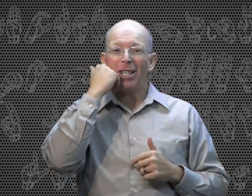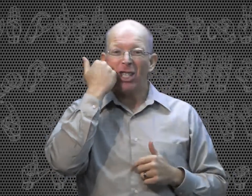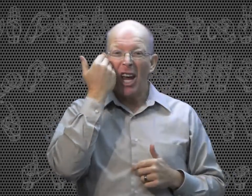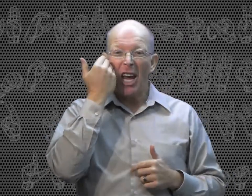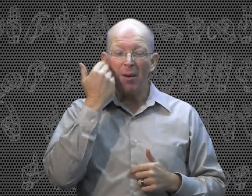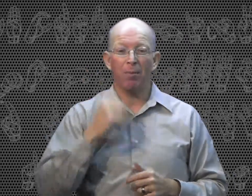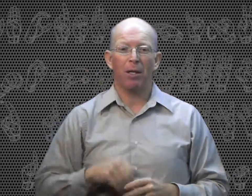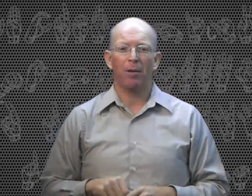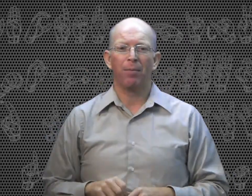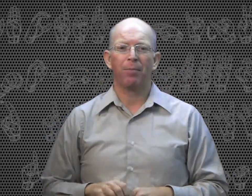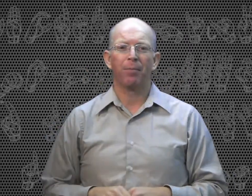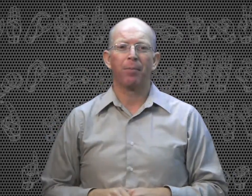ashamed.